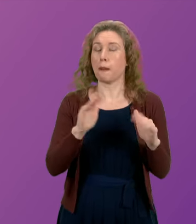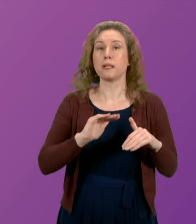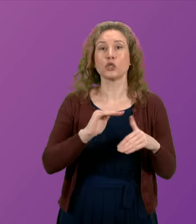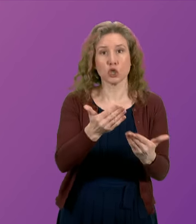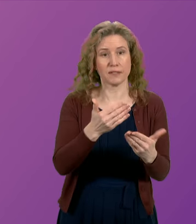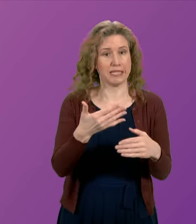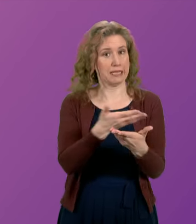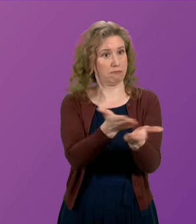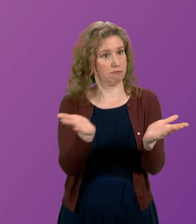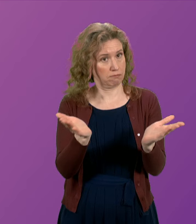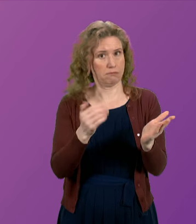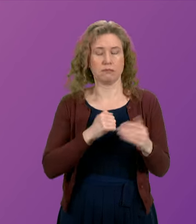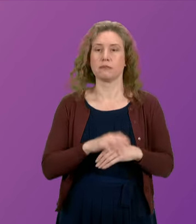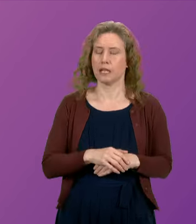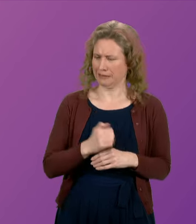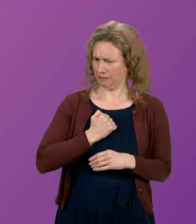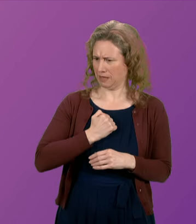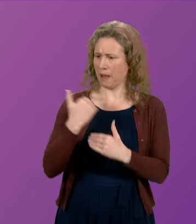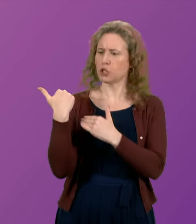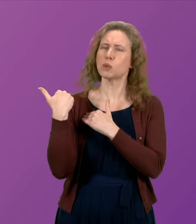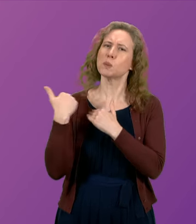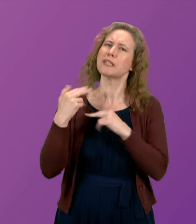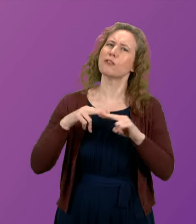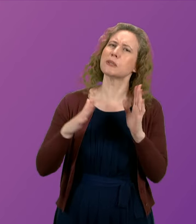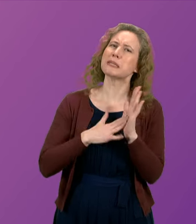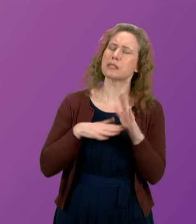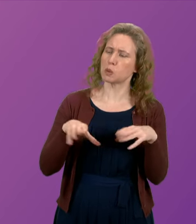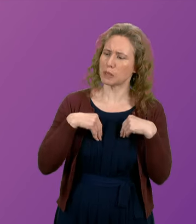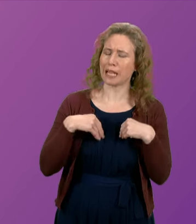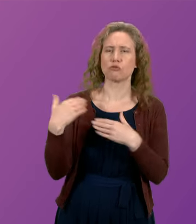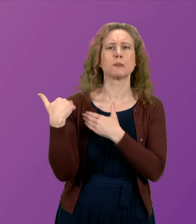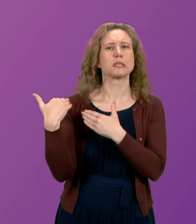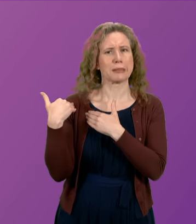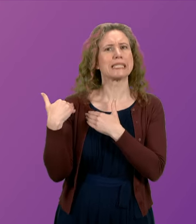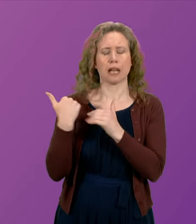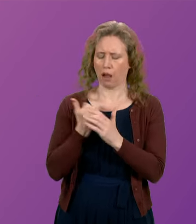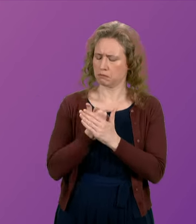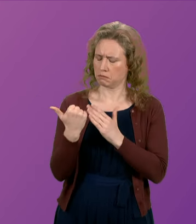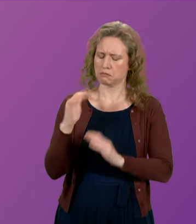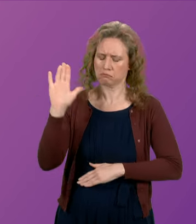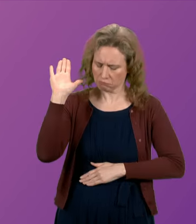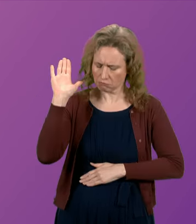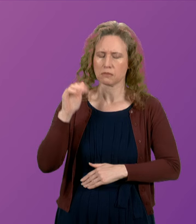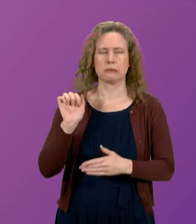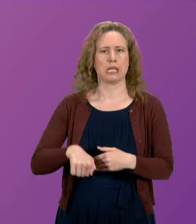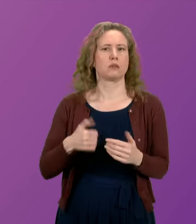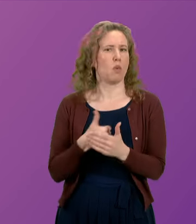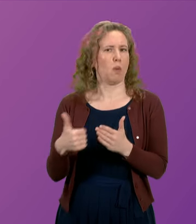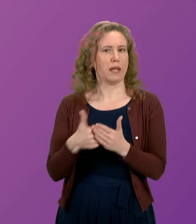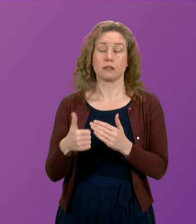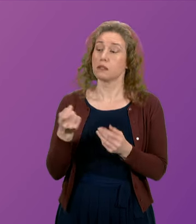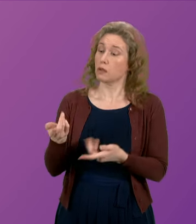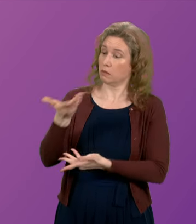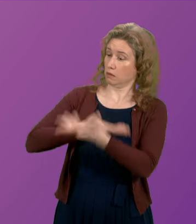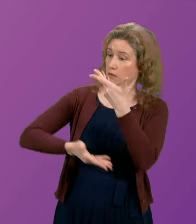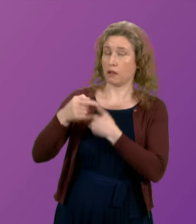behalf. That is my duty as First Minister, and I do so on all occasions. And the situation that Mr Ross has